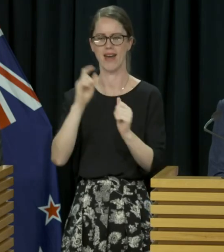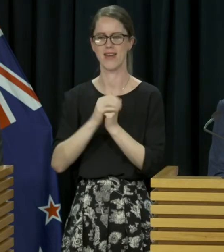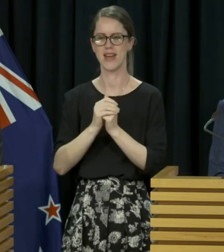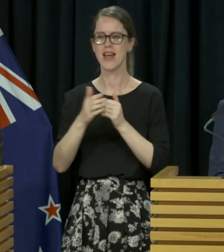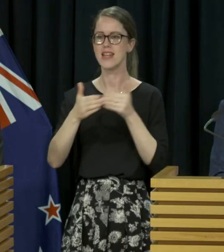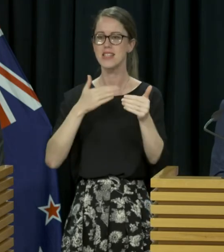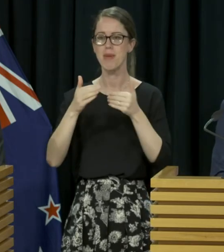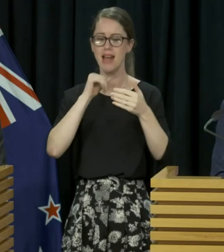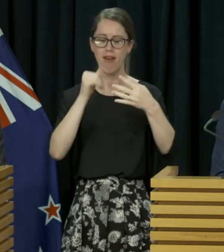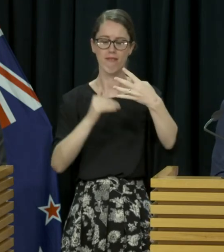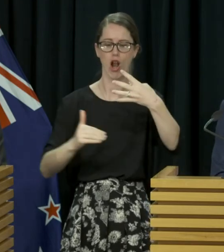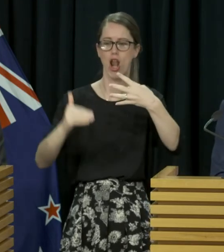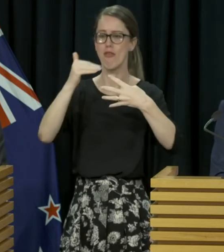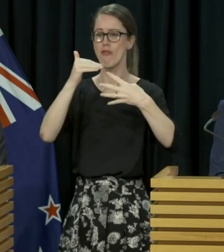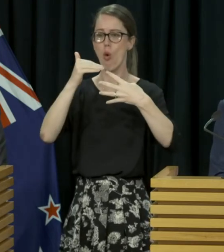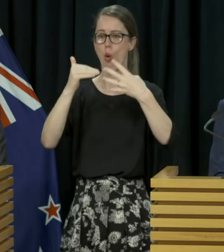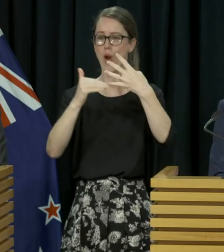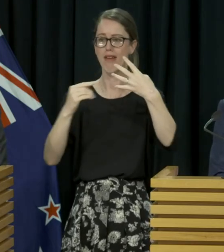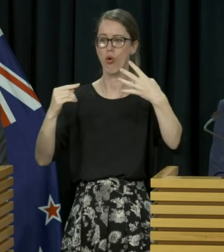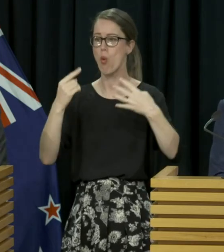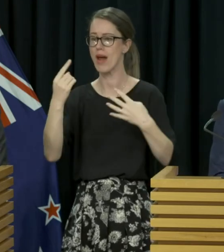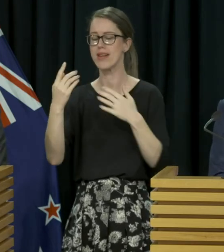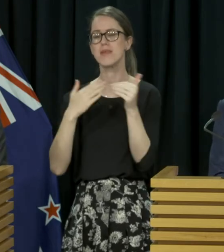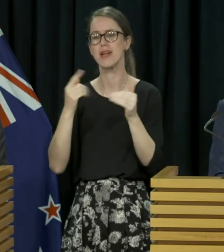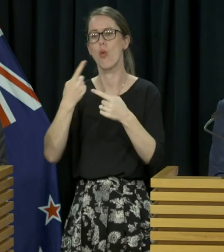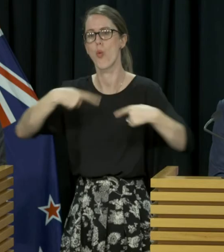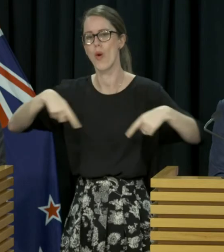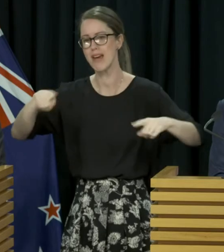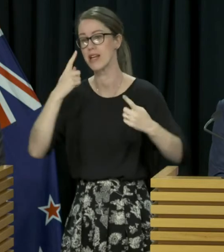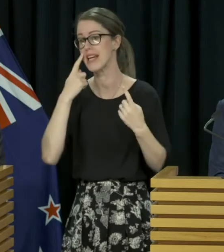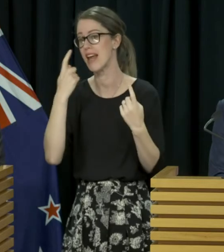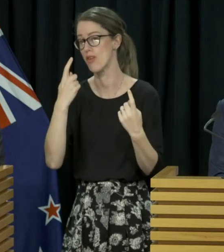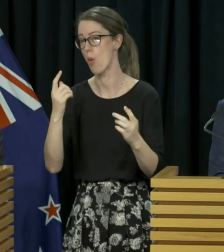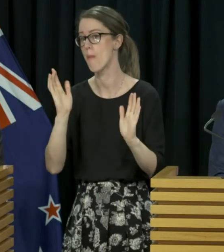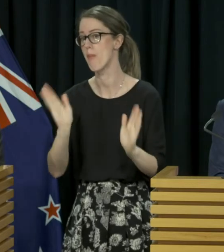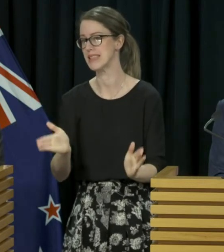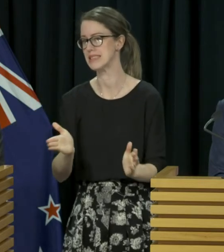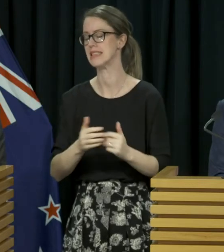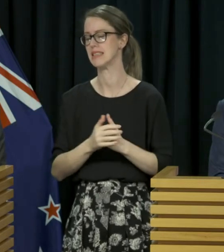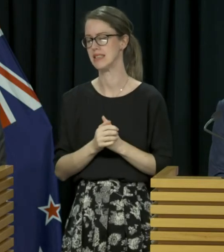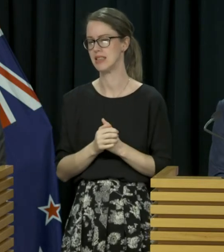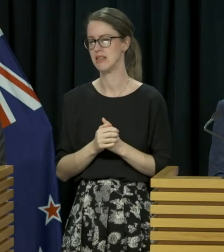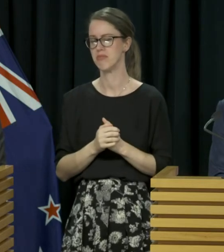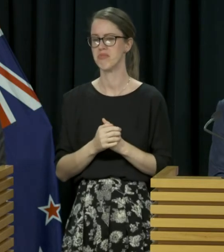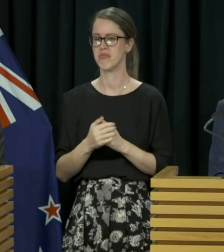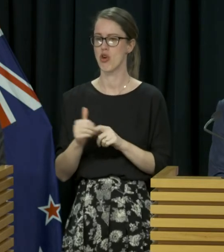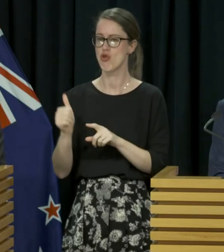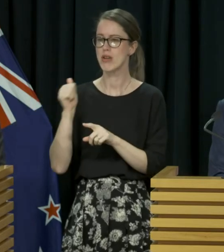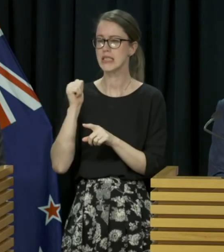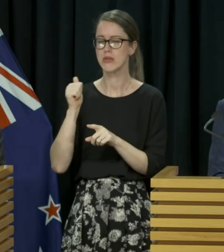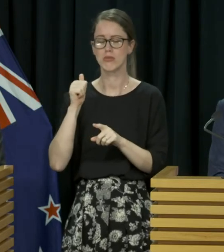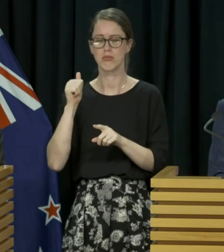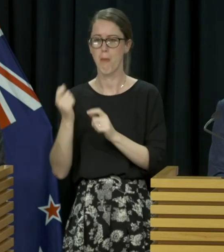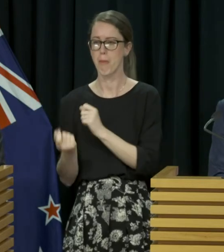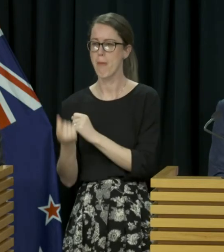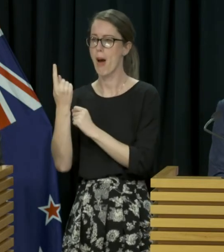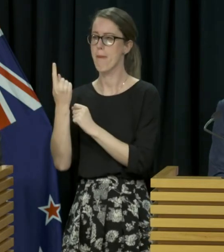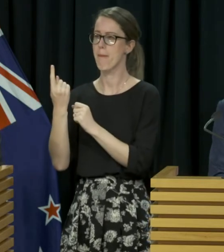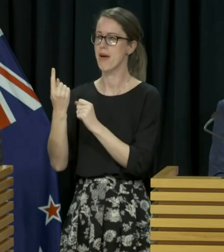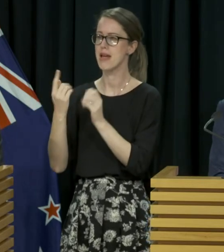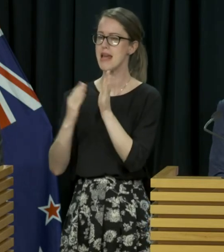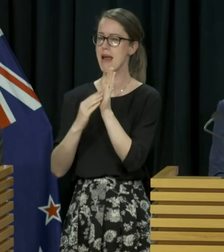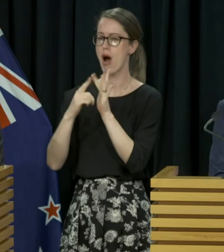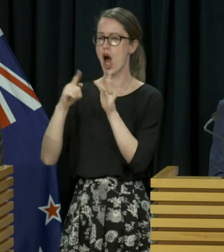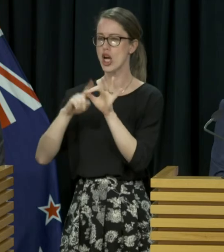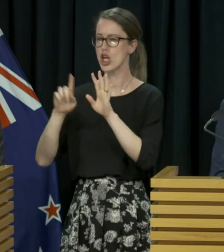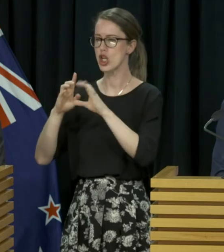levels are at. In just the last few weeks, we've seen historical cases, cases in managed isolation from New